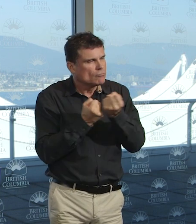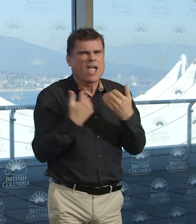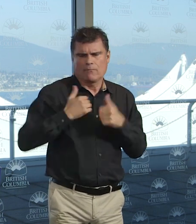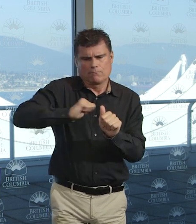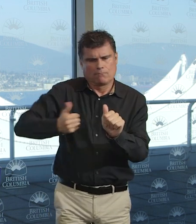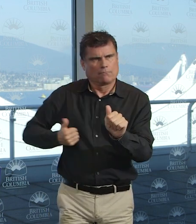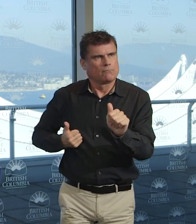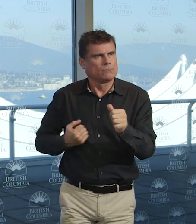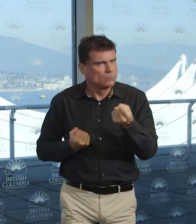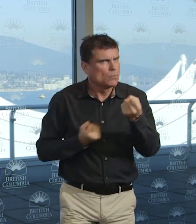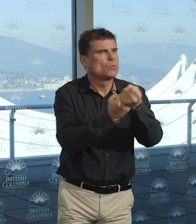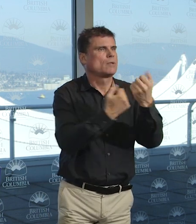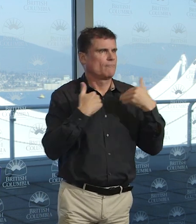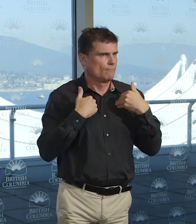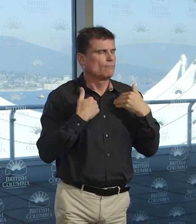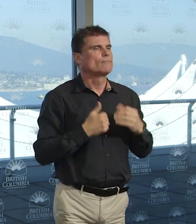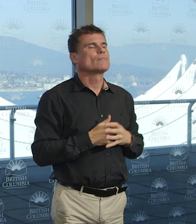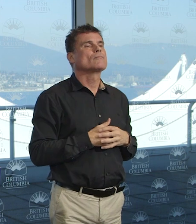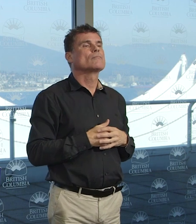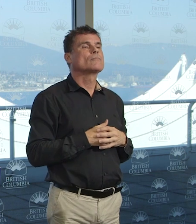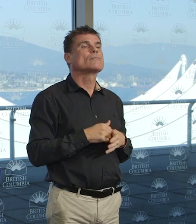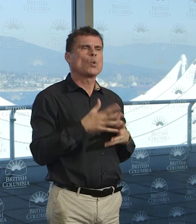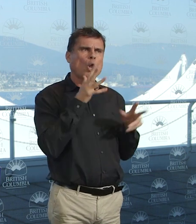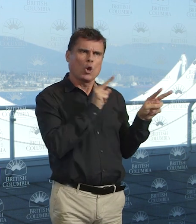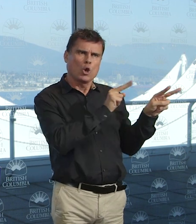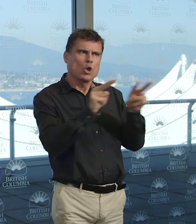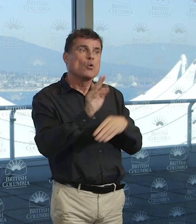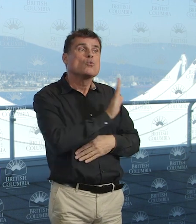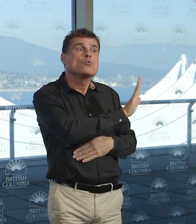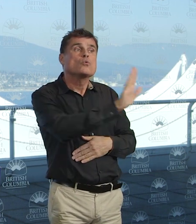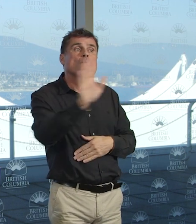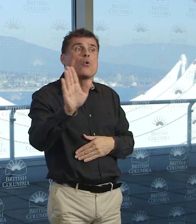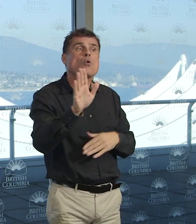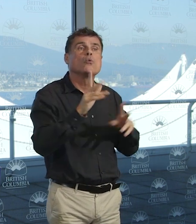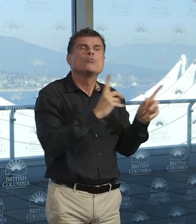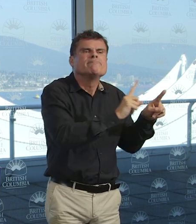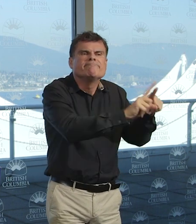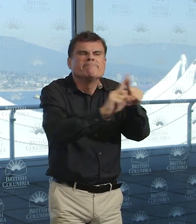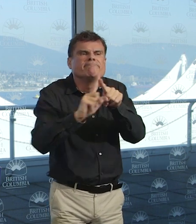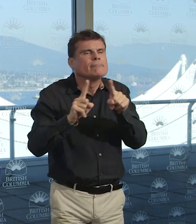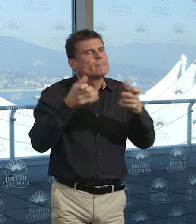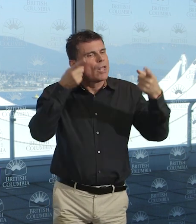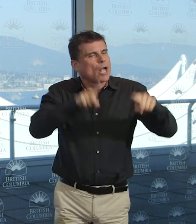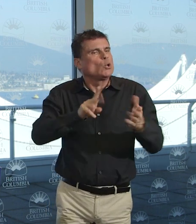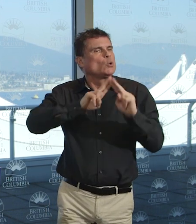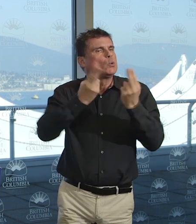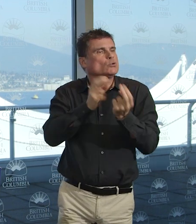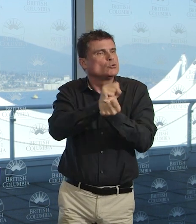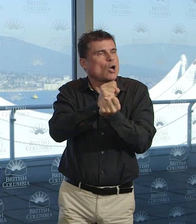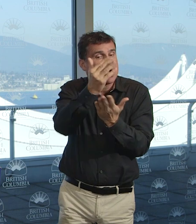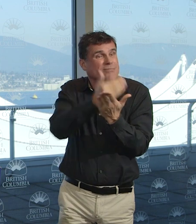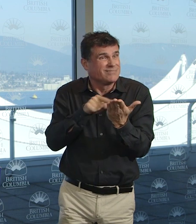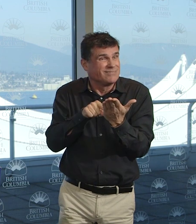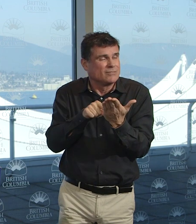it takes to provide the additional support, childcare and extra accommodation to help you work effectively. We will track down and punish